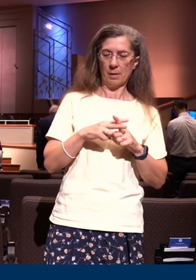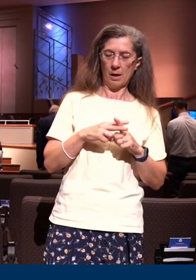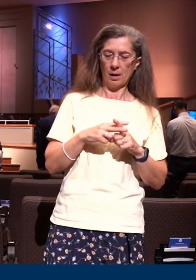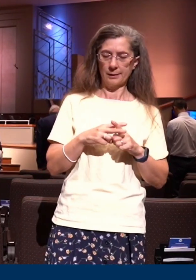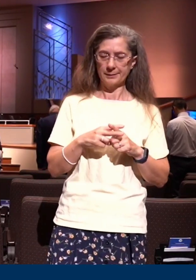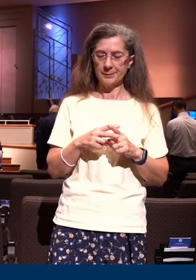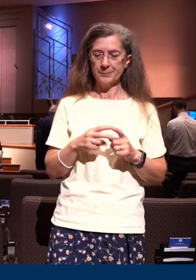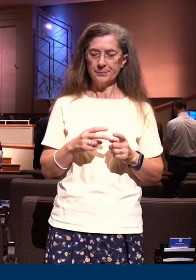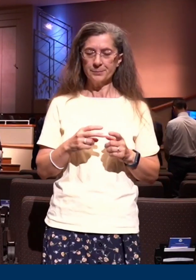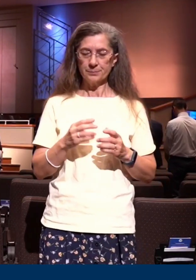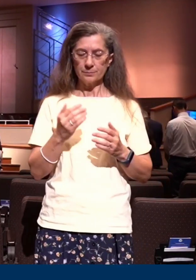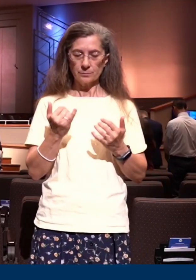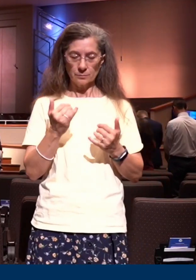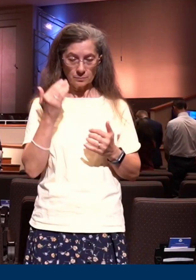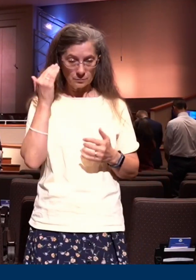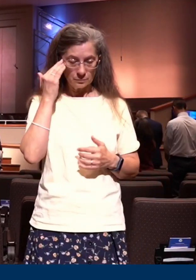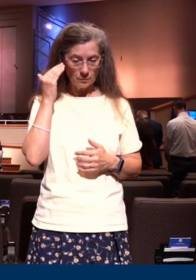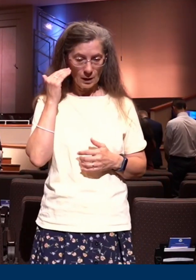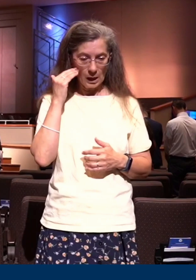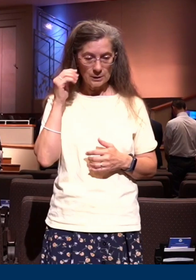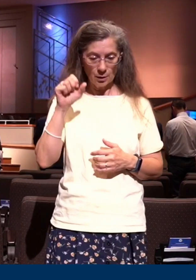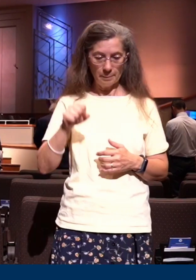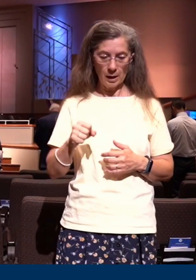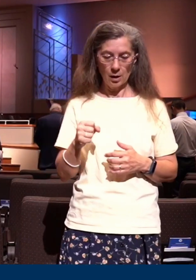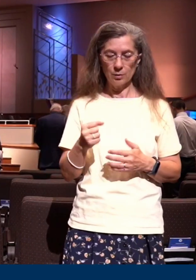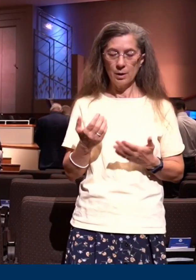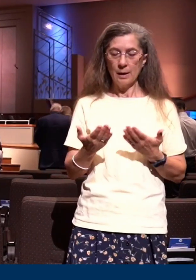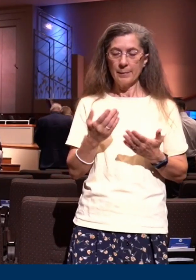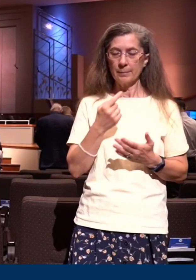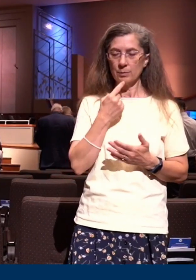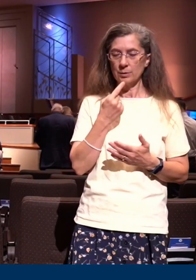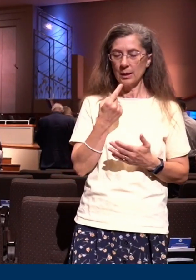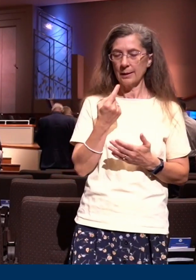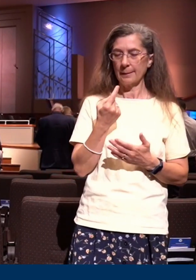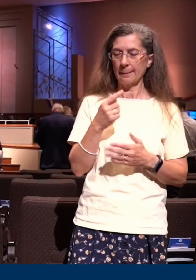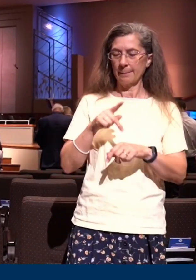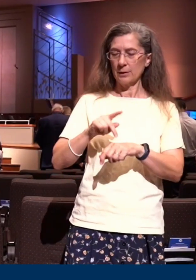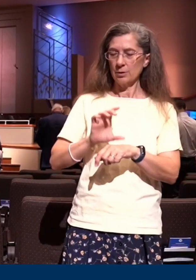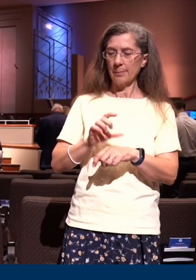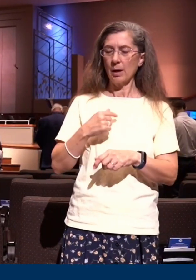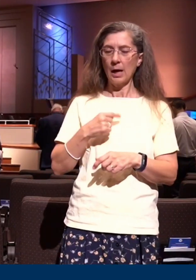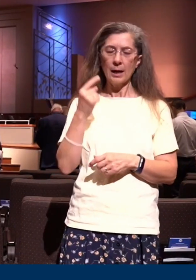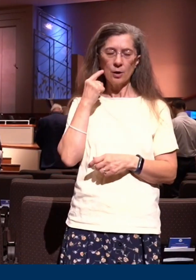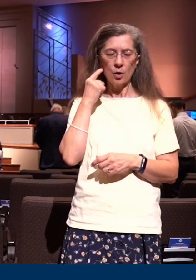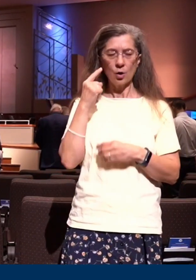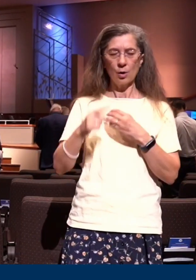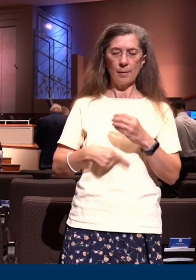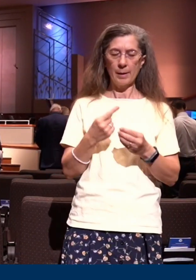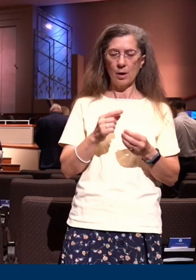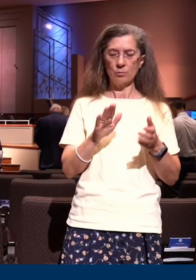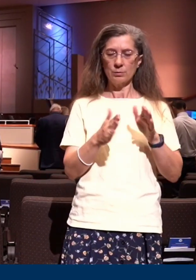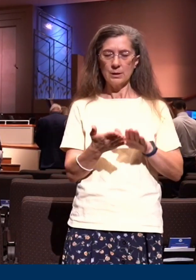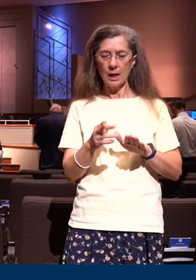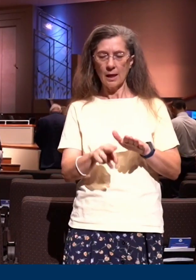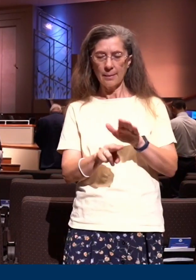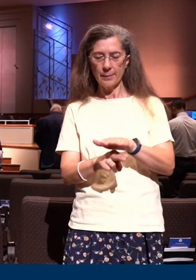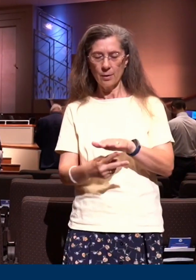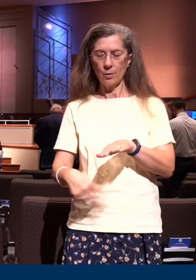closed for just a moment is there someone here tonight who'd say Pastor Chapel I hear you talking about the death the burial and the resurrection and how it